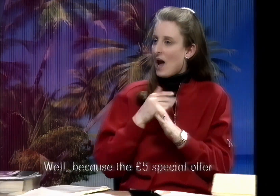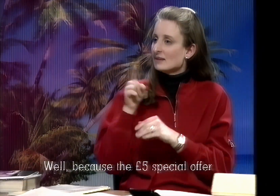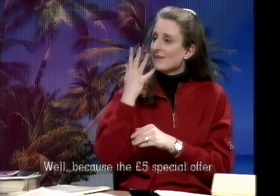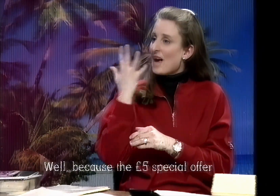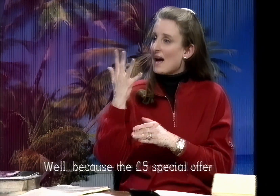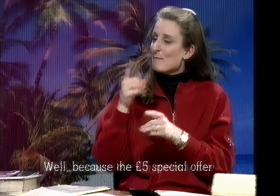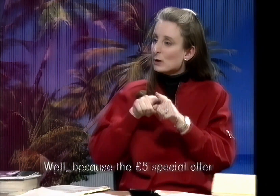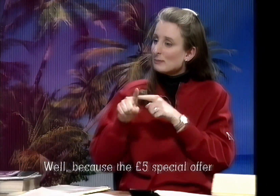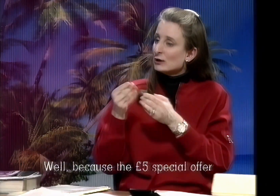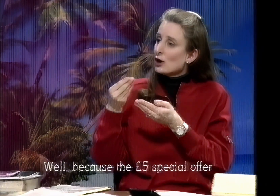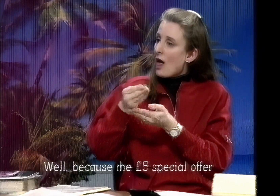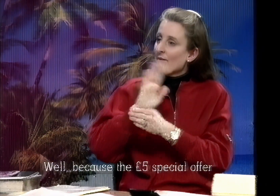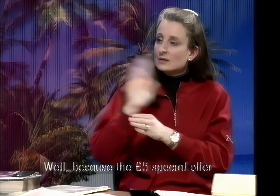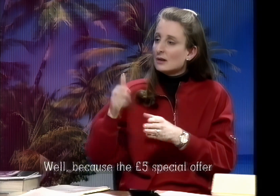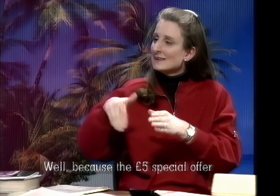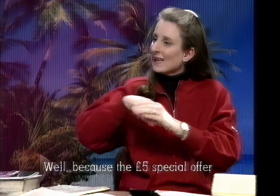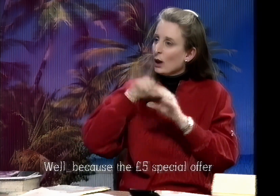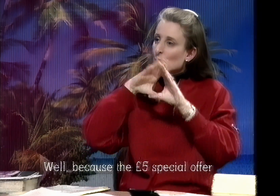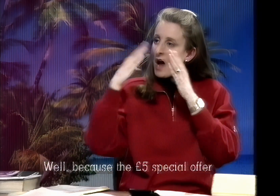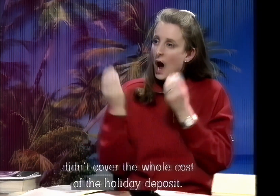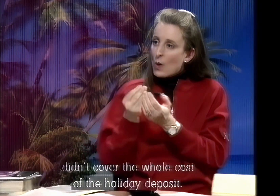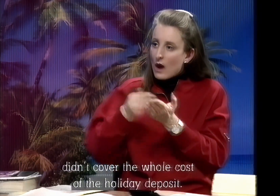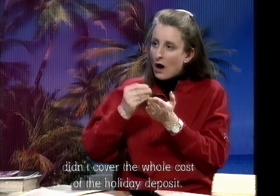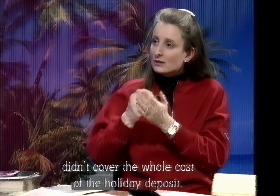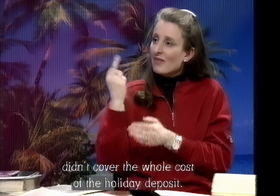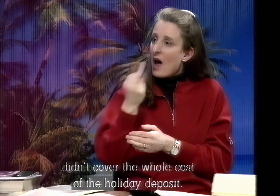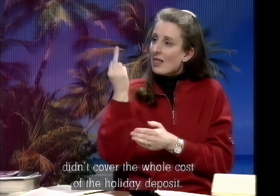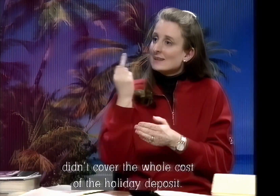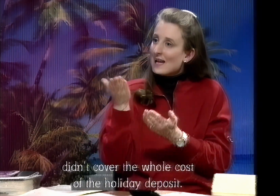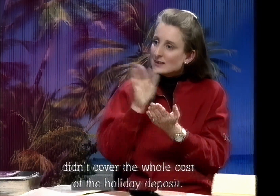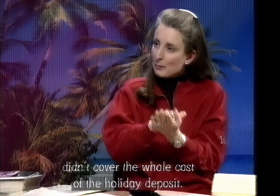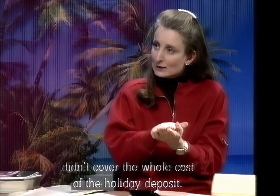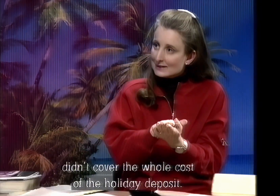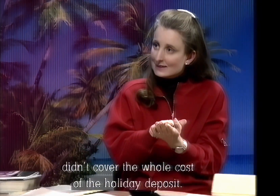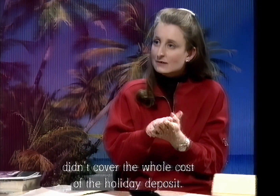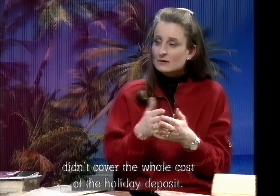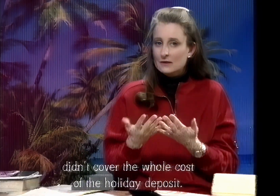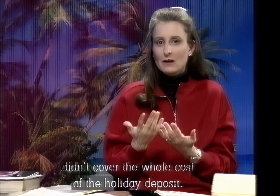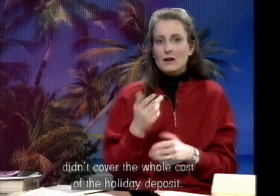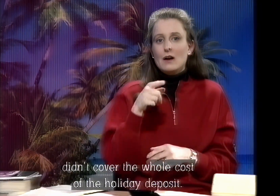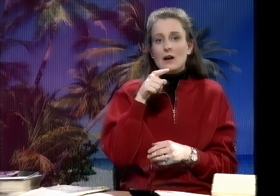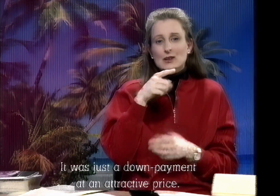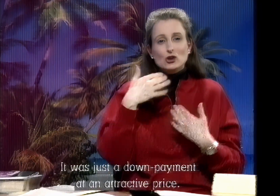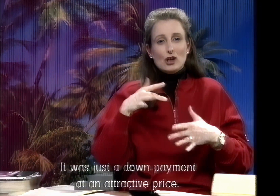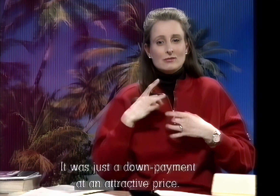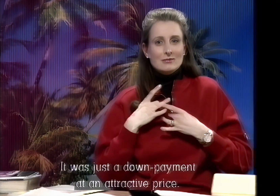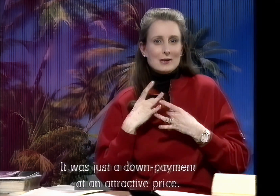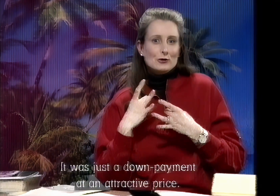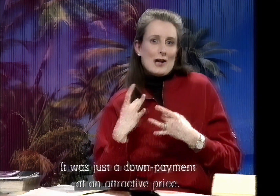Well because the £5 special offer didn't cover the whole cost of the holiday. It was just a down